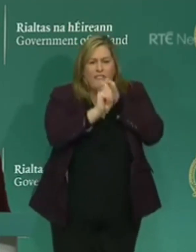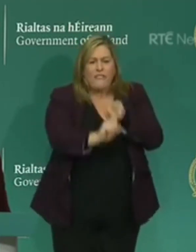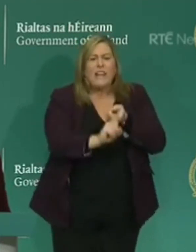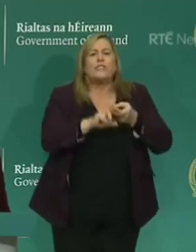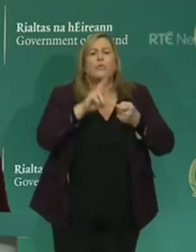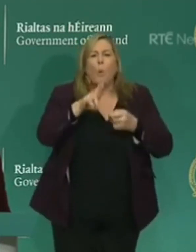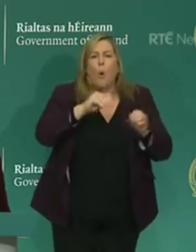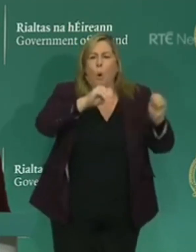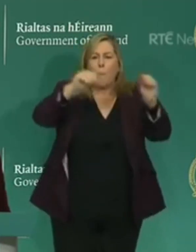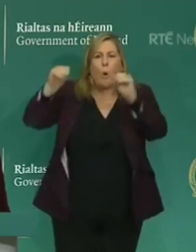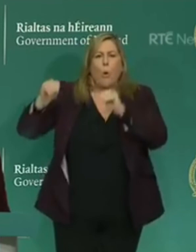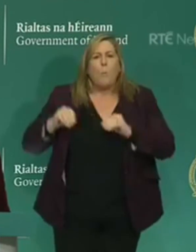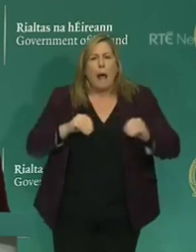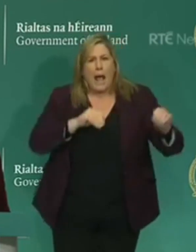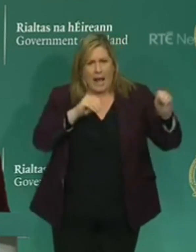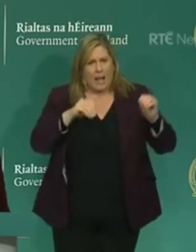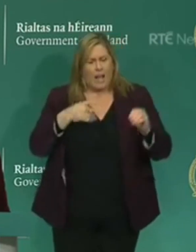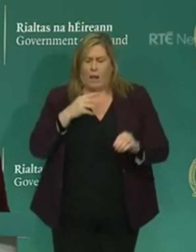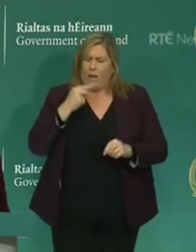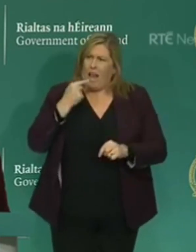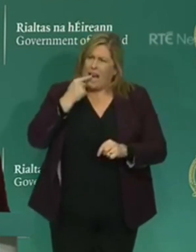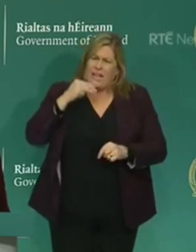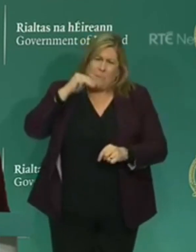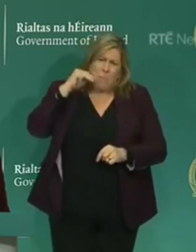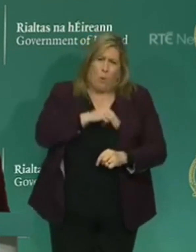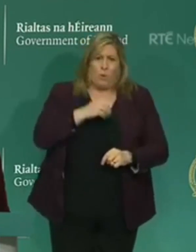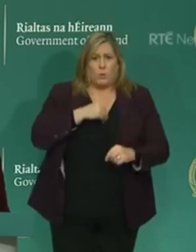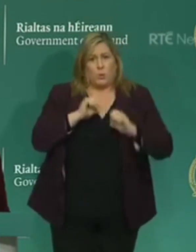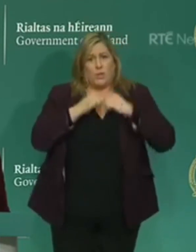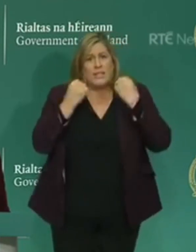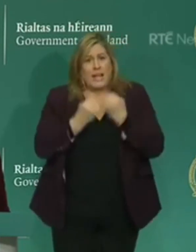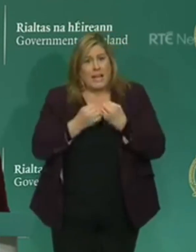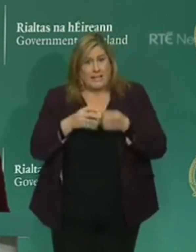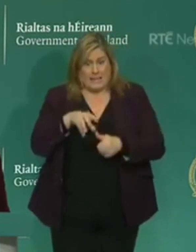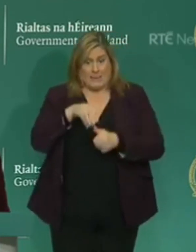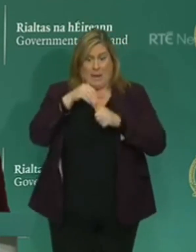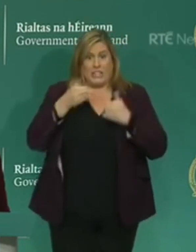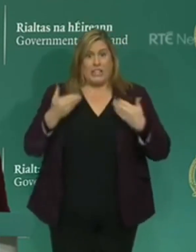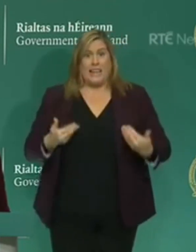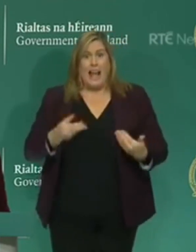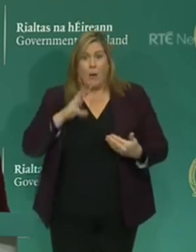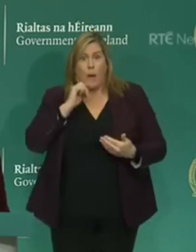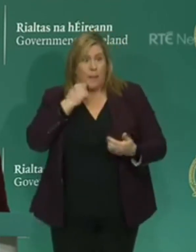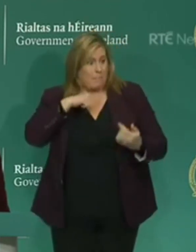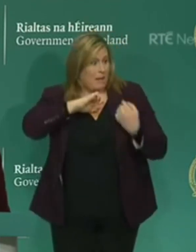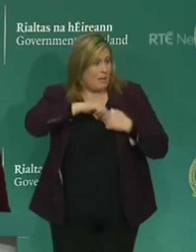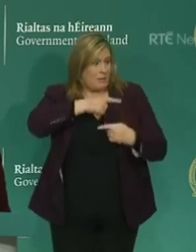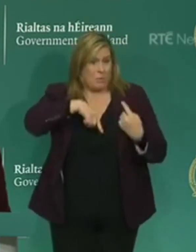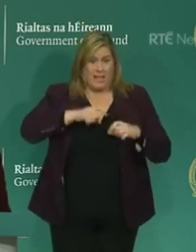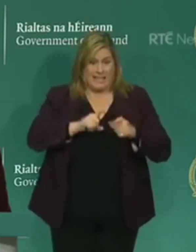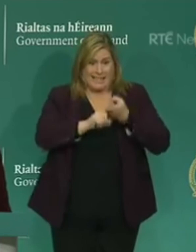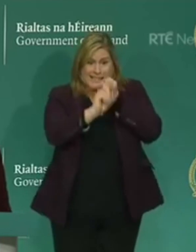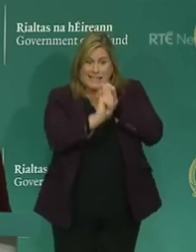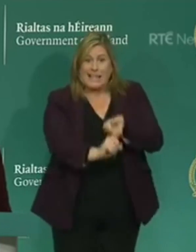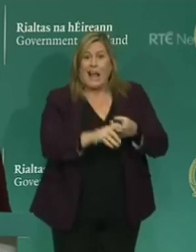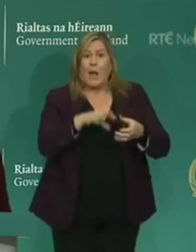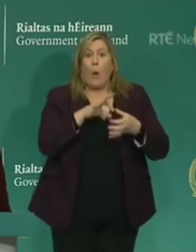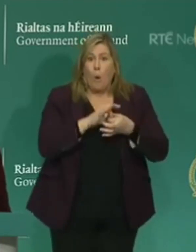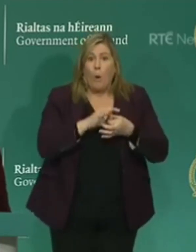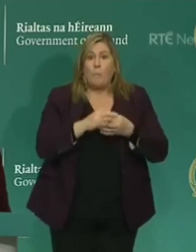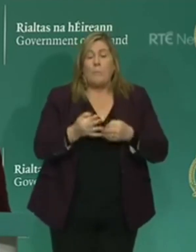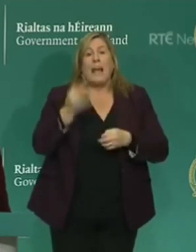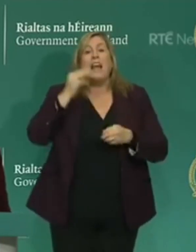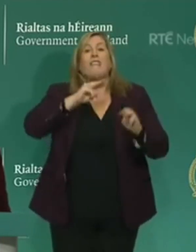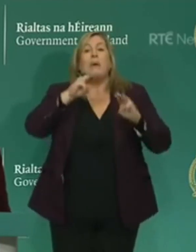vital to society, especially at a time when we are advised to stay at home due to COVID-19. Vandalising